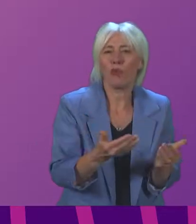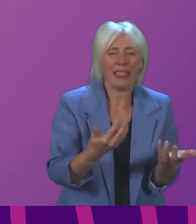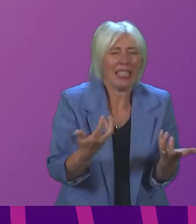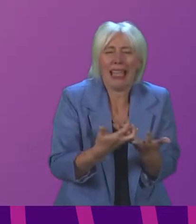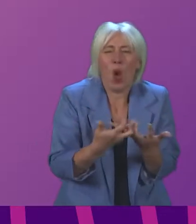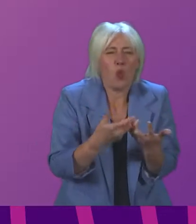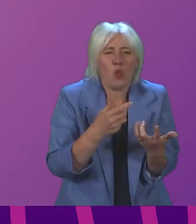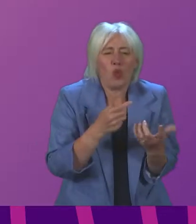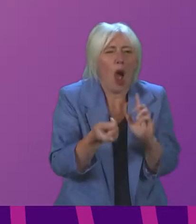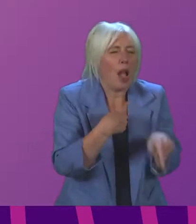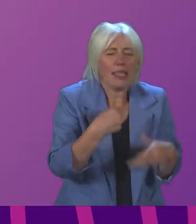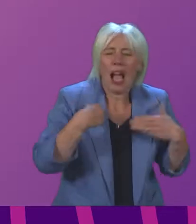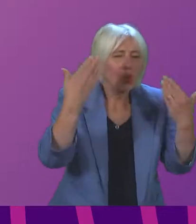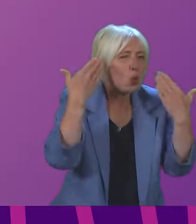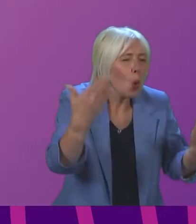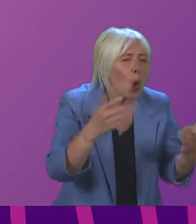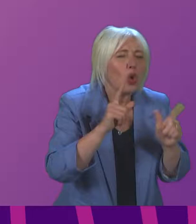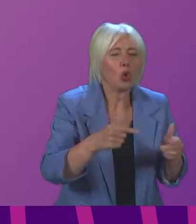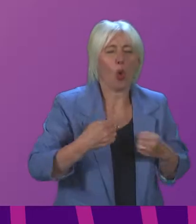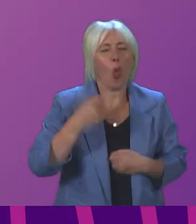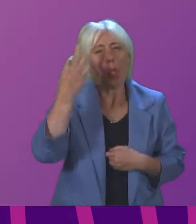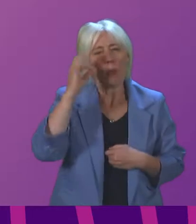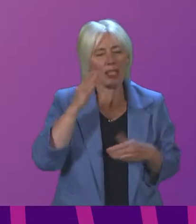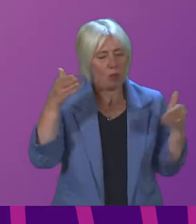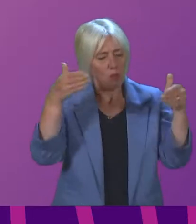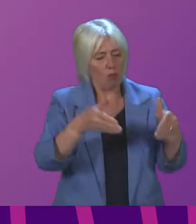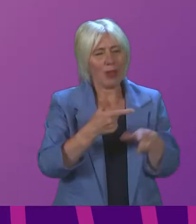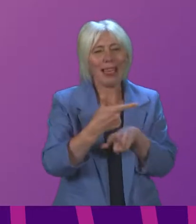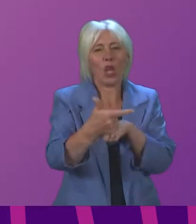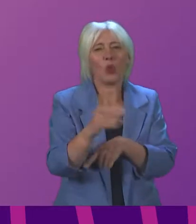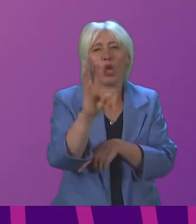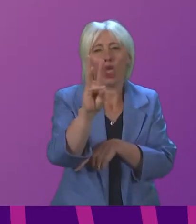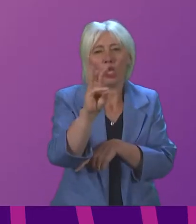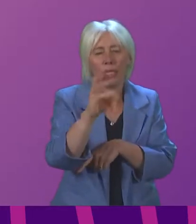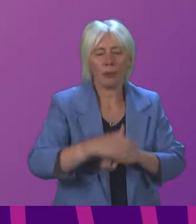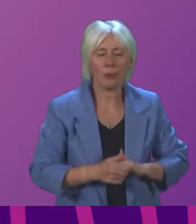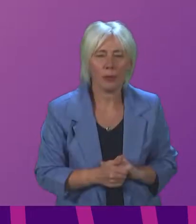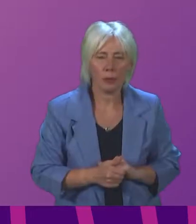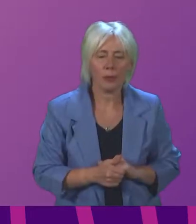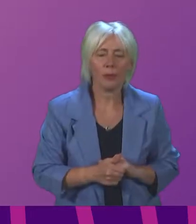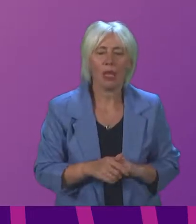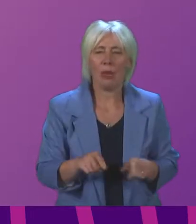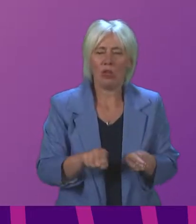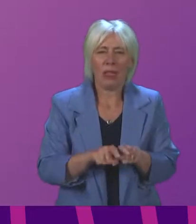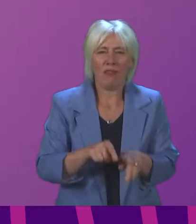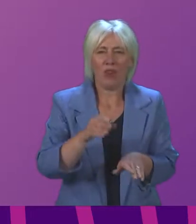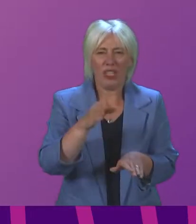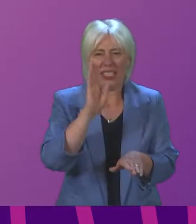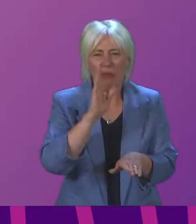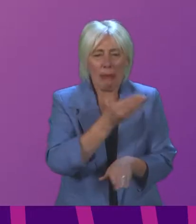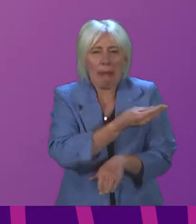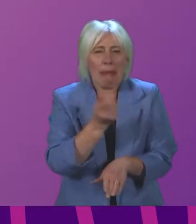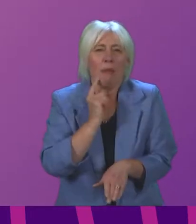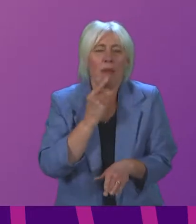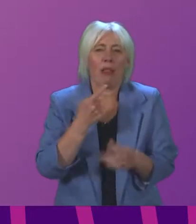that. So the committee will be focusing on some of this next Thursday. More serious are those who, for whatever reason,